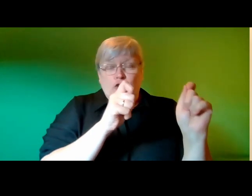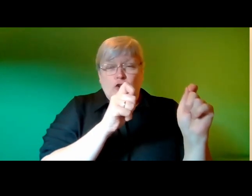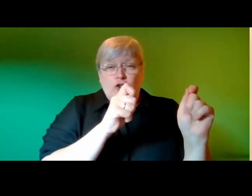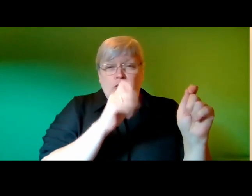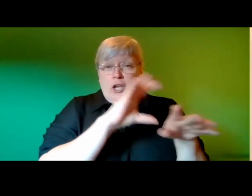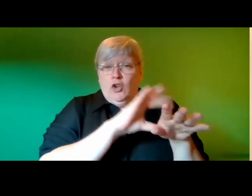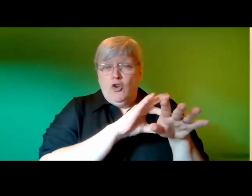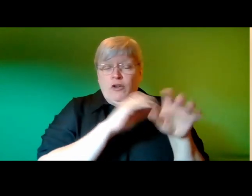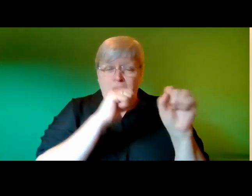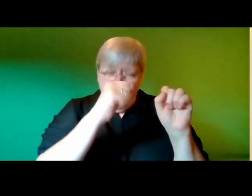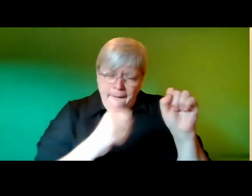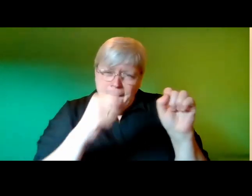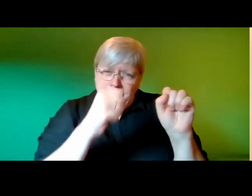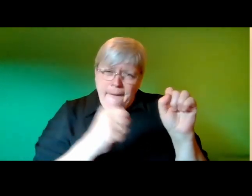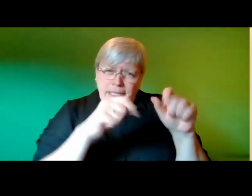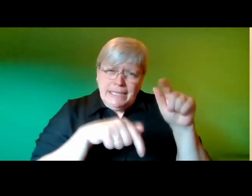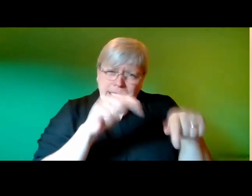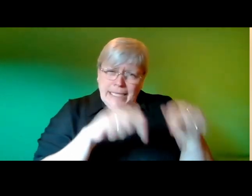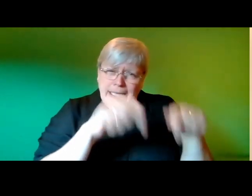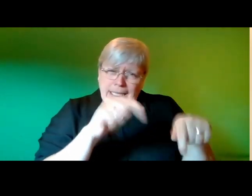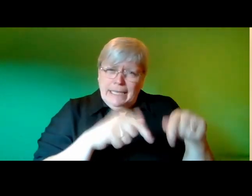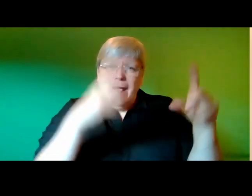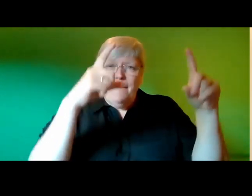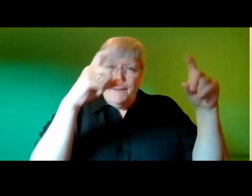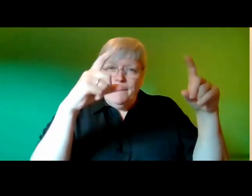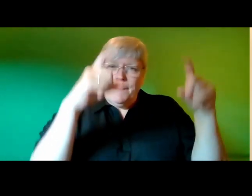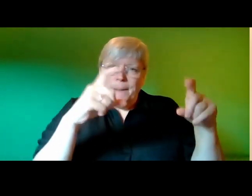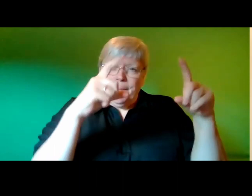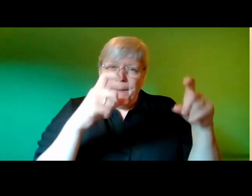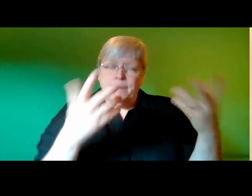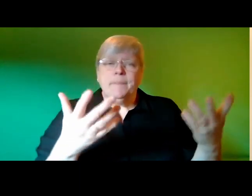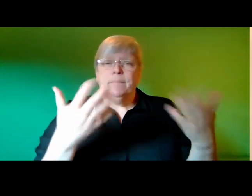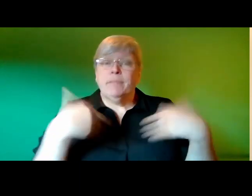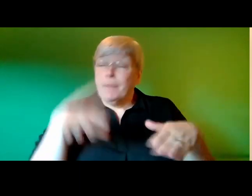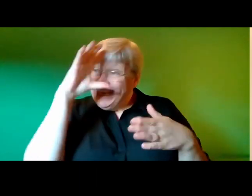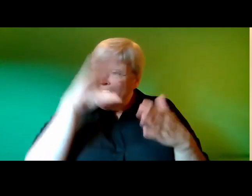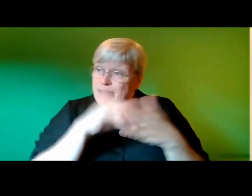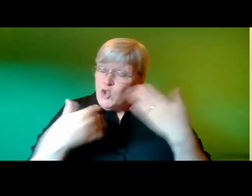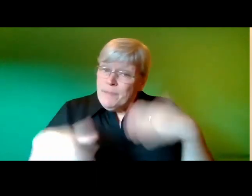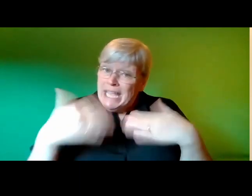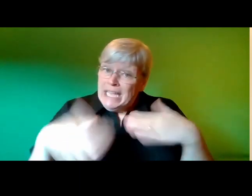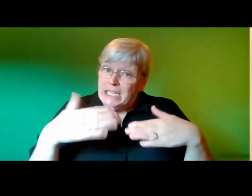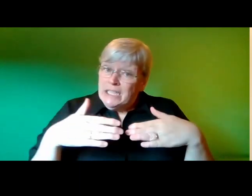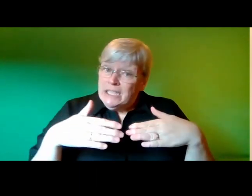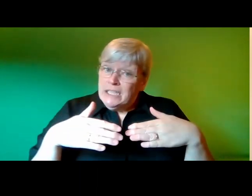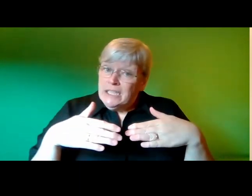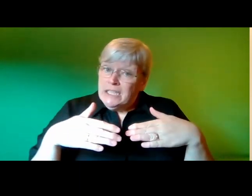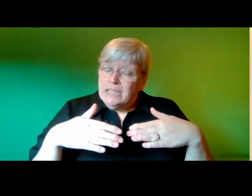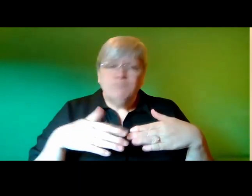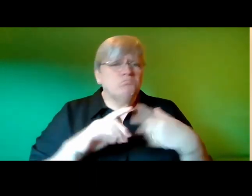doctor presses a series of keys and begins taking screenshots have you experienced any pain at all um i